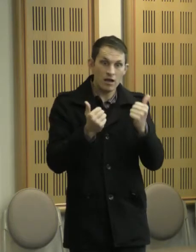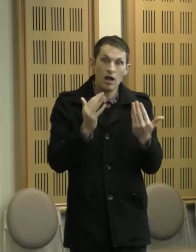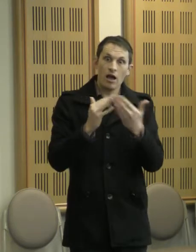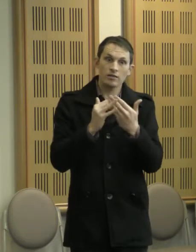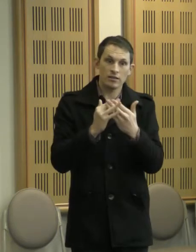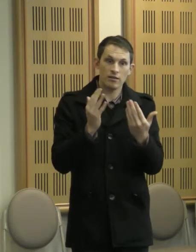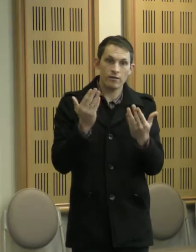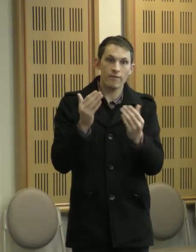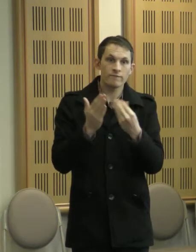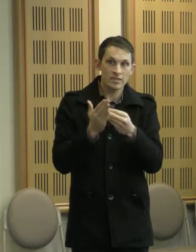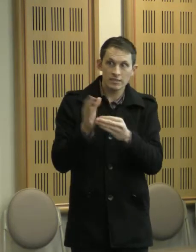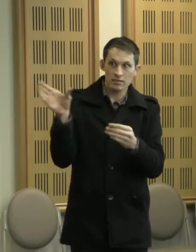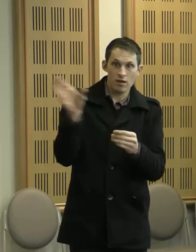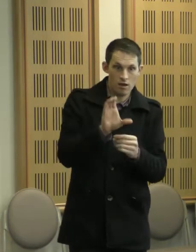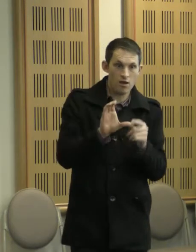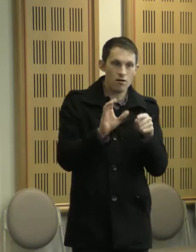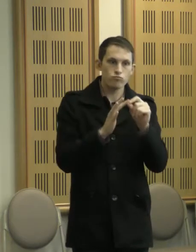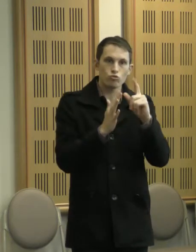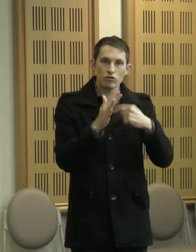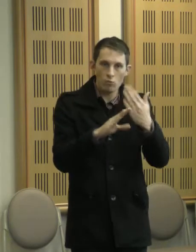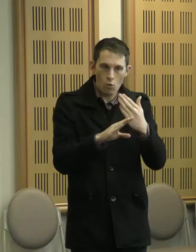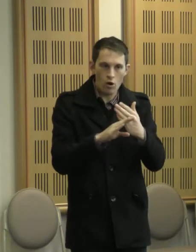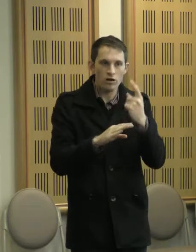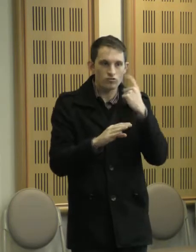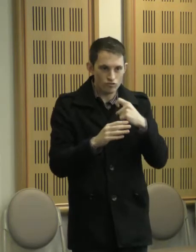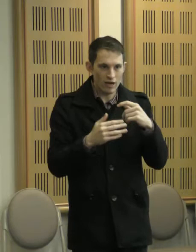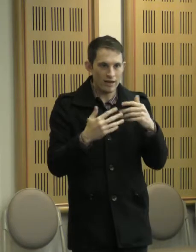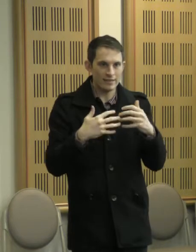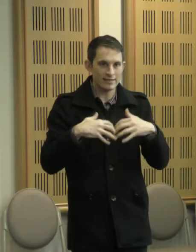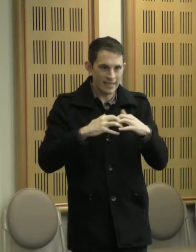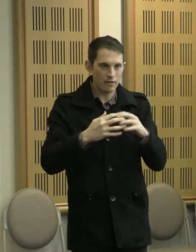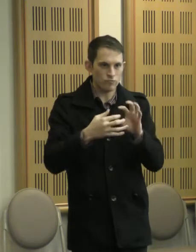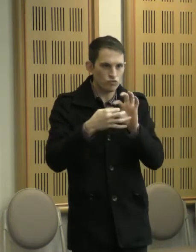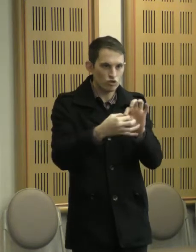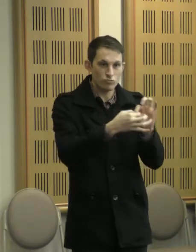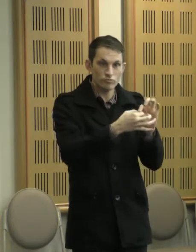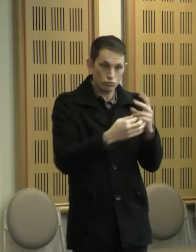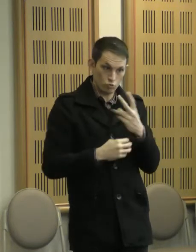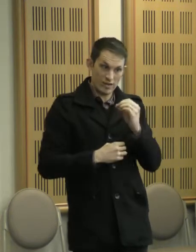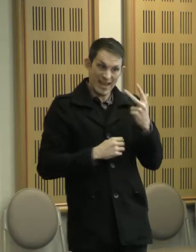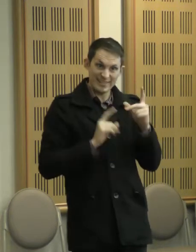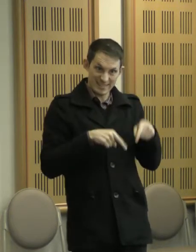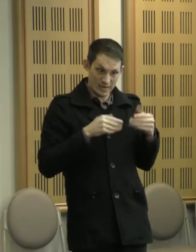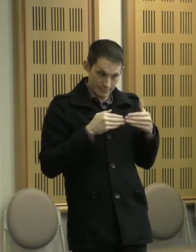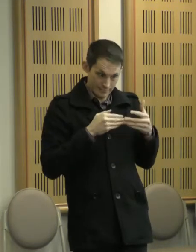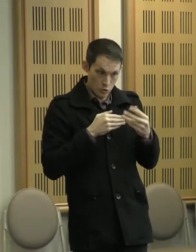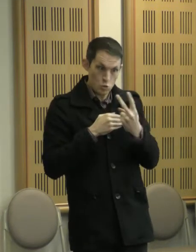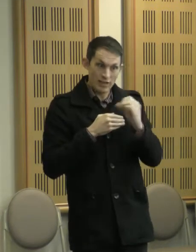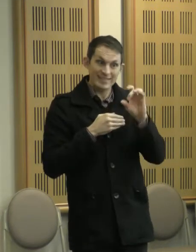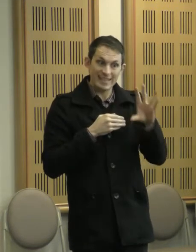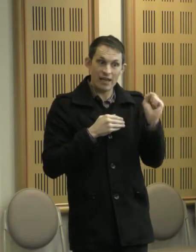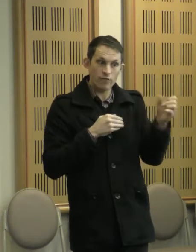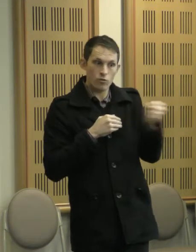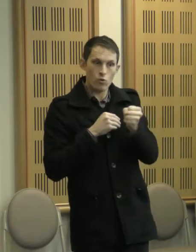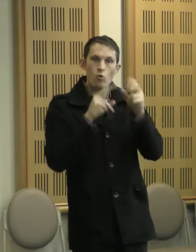worker and we set about building relationships. In 2010, we contracted researcher Joanne